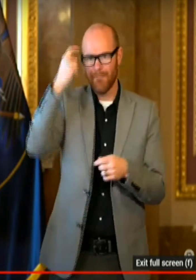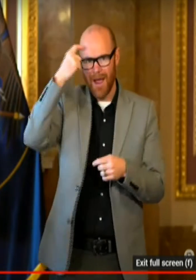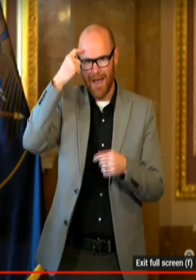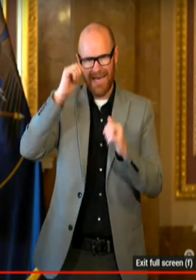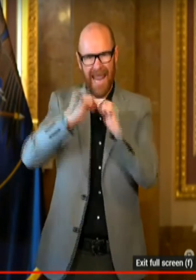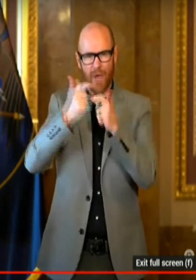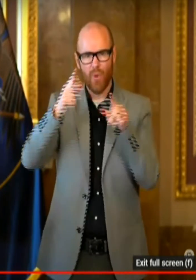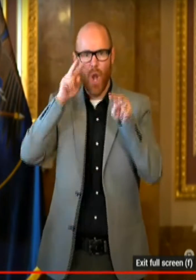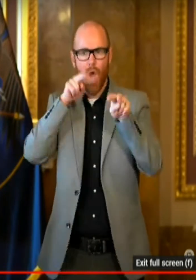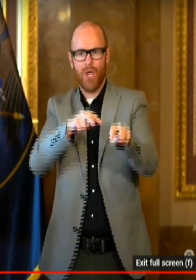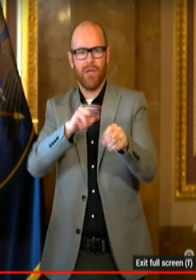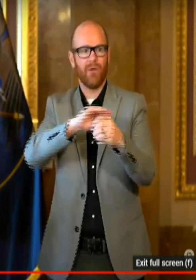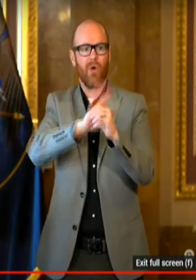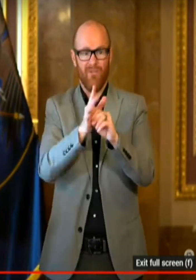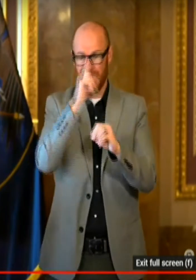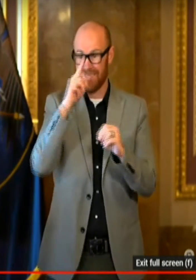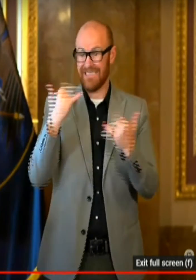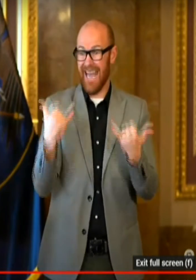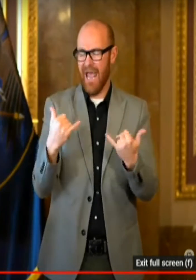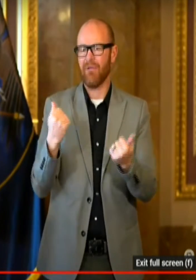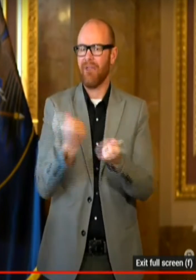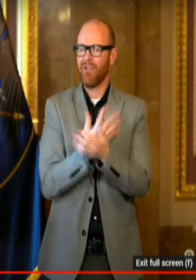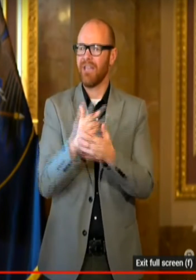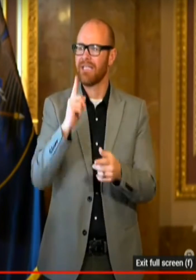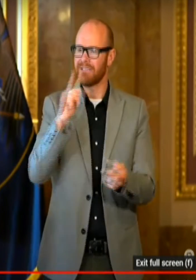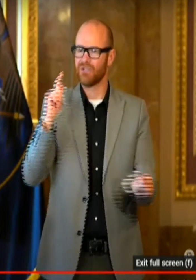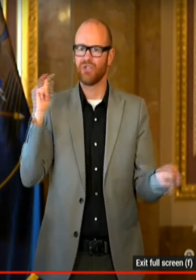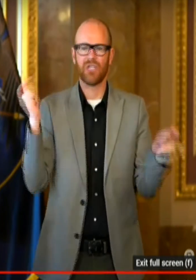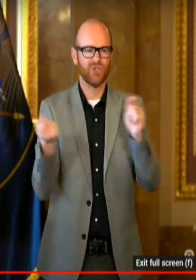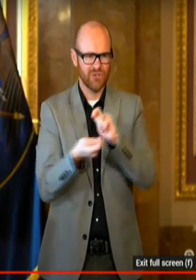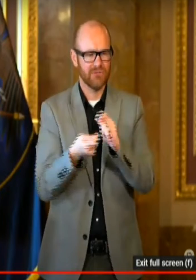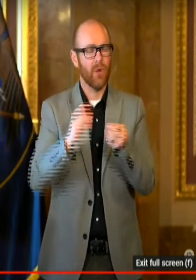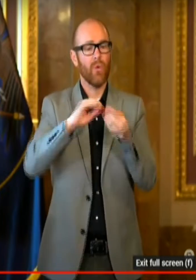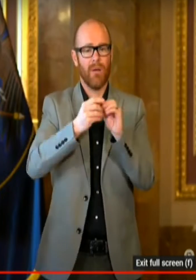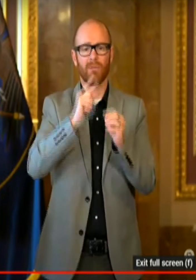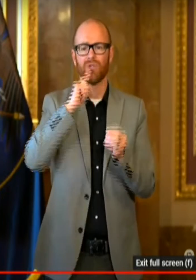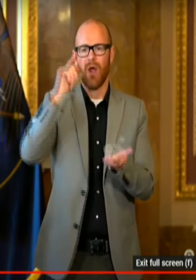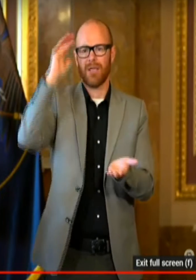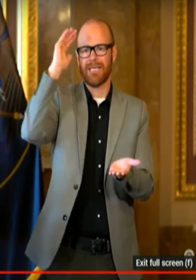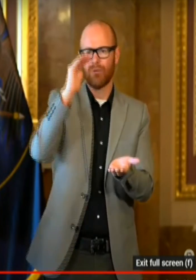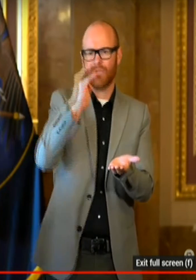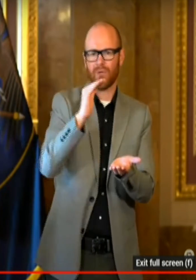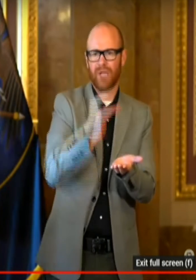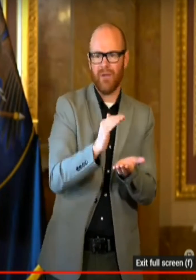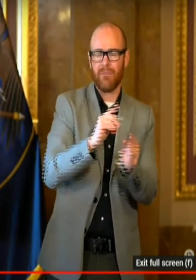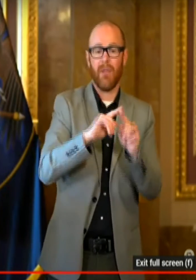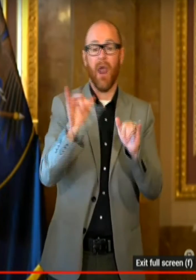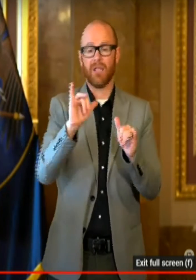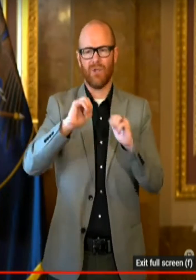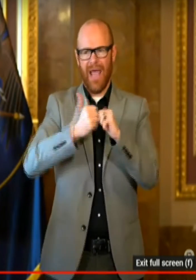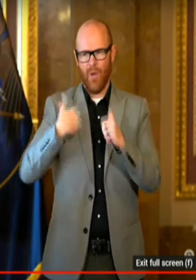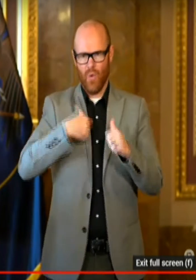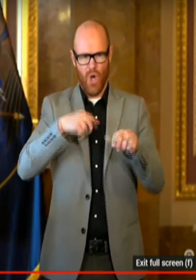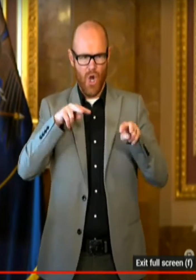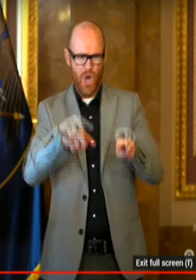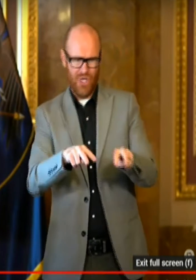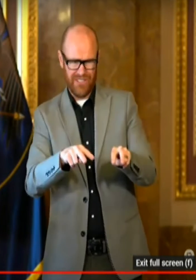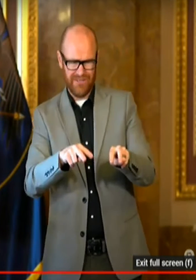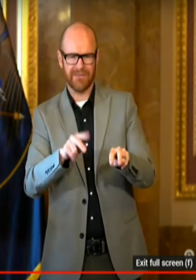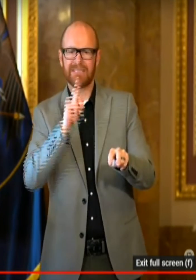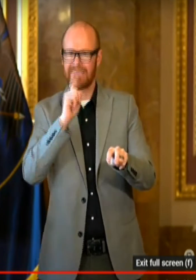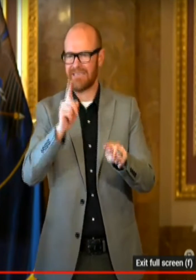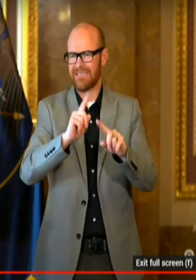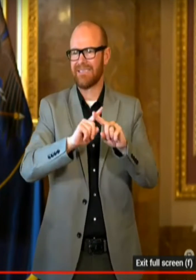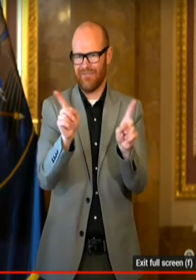as we go forward because things are changing. Not only are cases going down, but how we're capturing cases has really changed. And so we need to look at it in a different way.